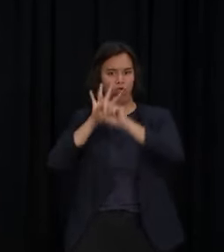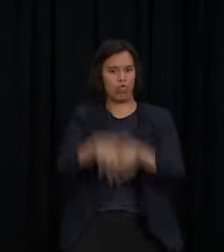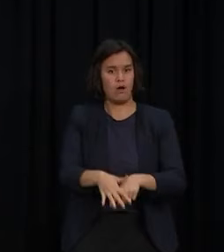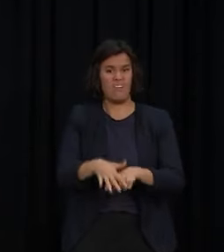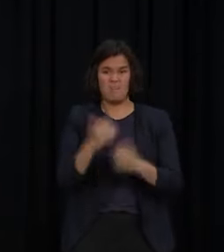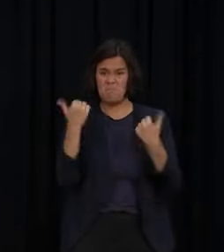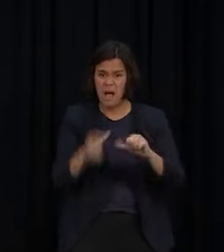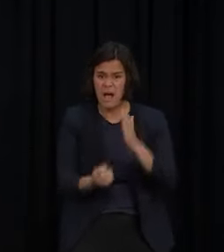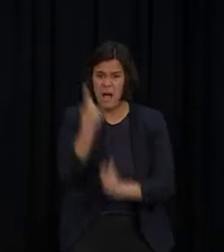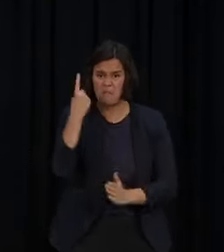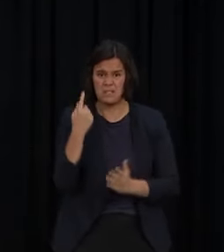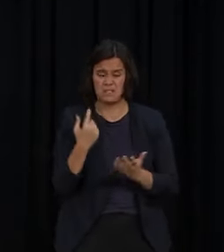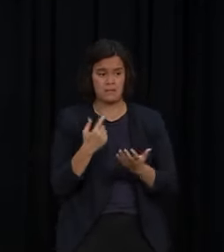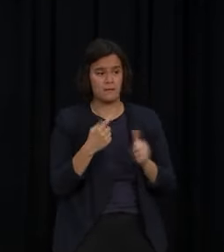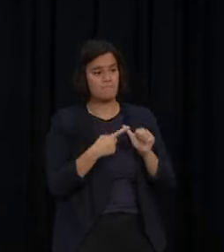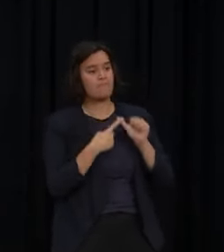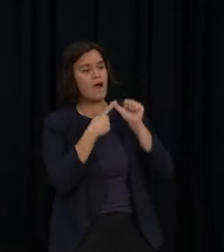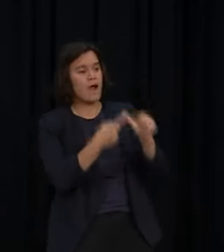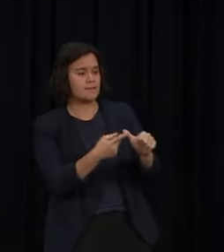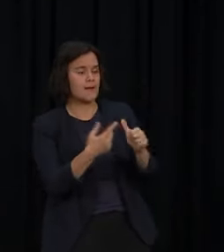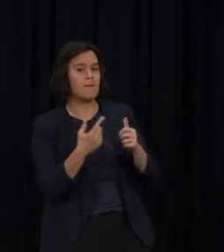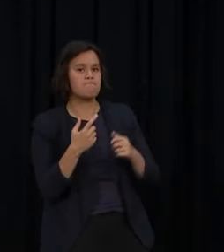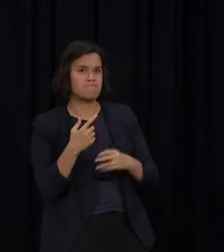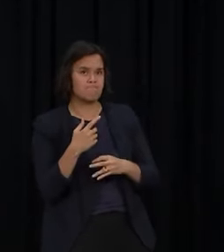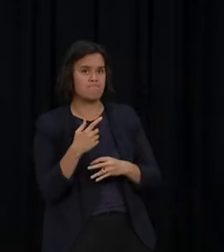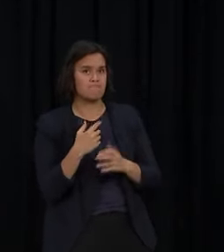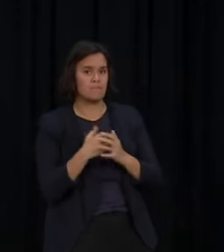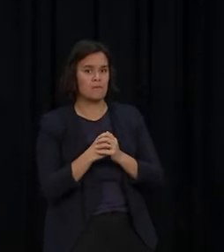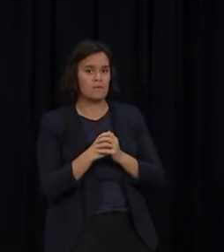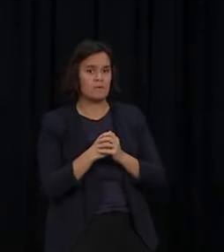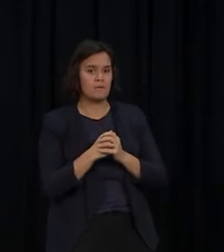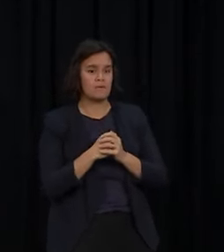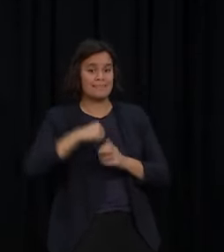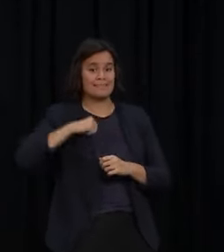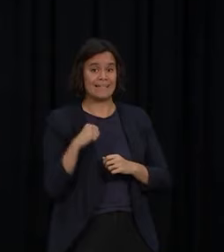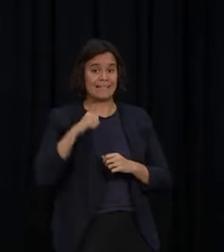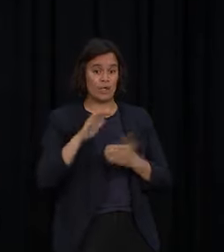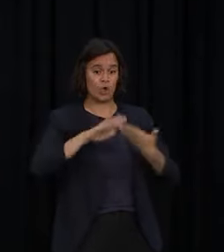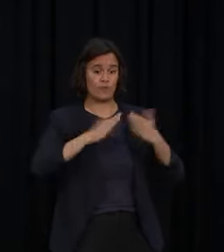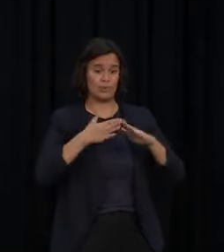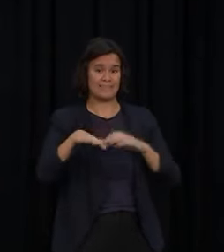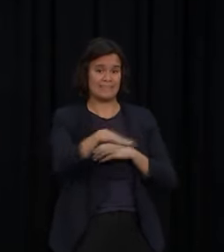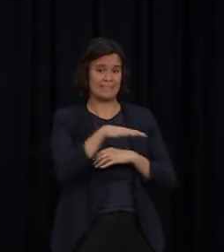to any individual issues that are being raised within the Dunedin community.